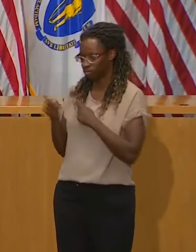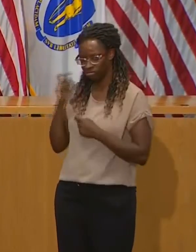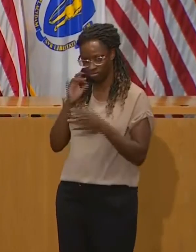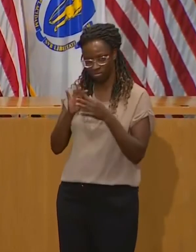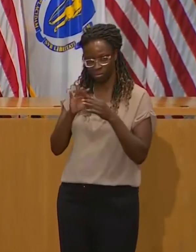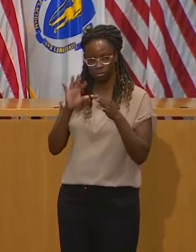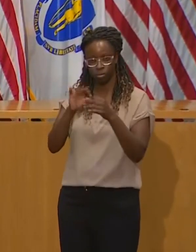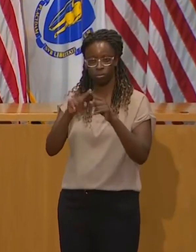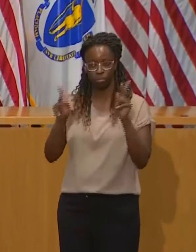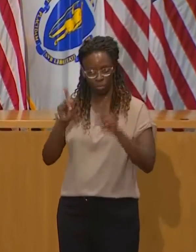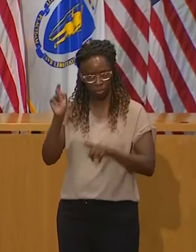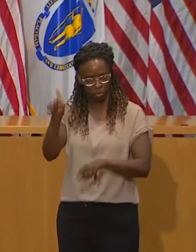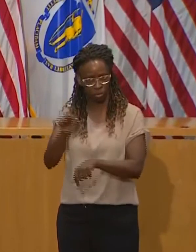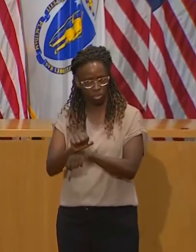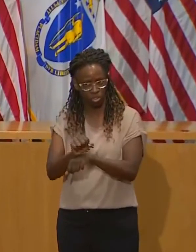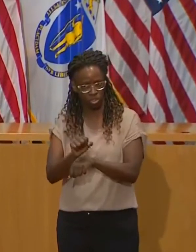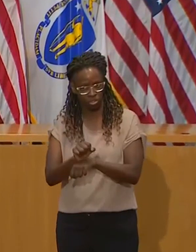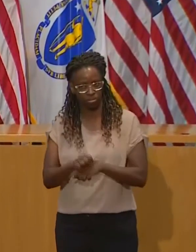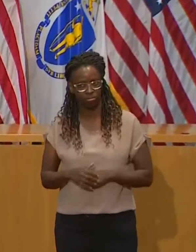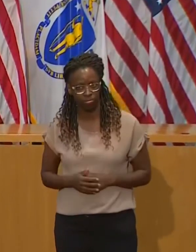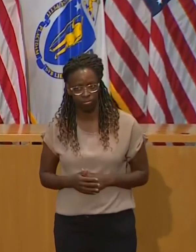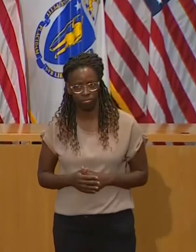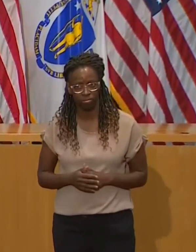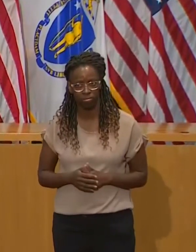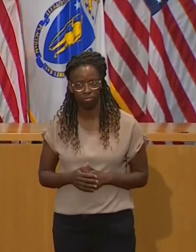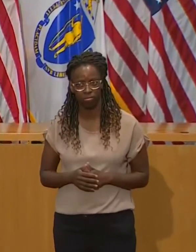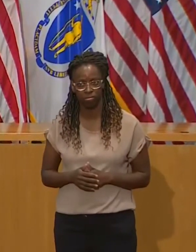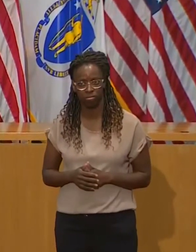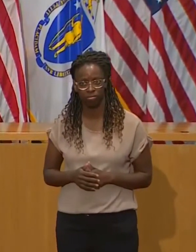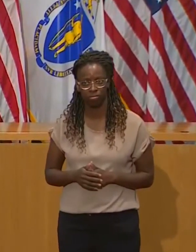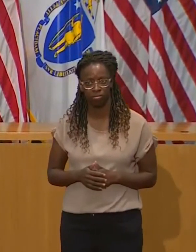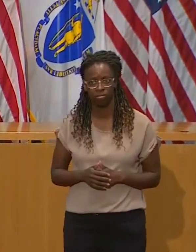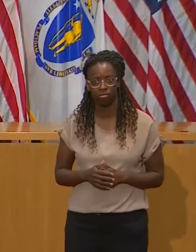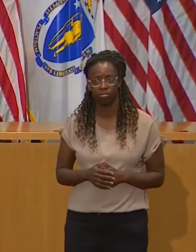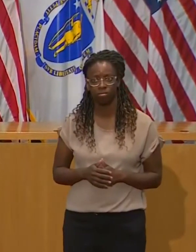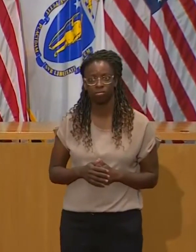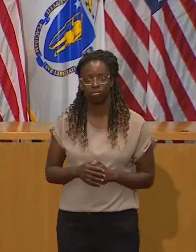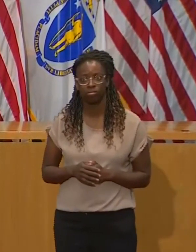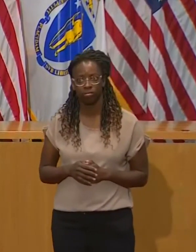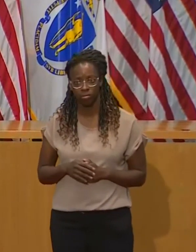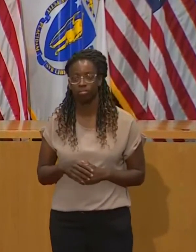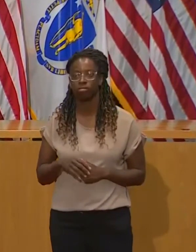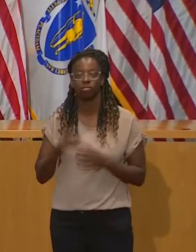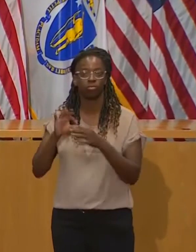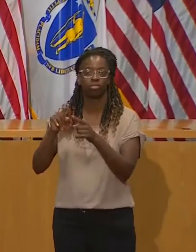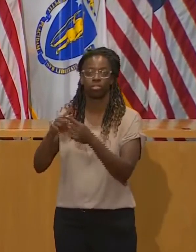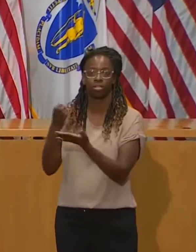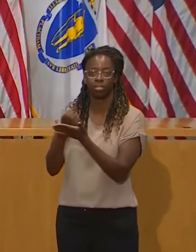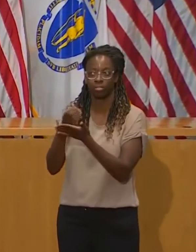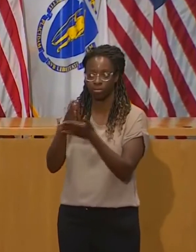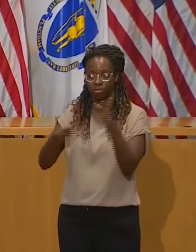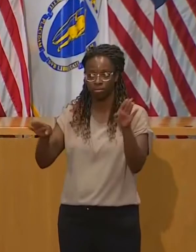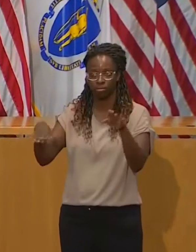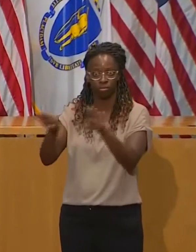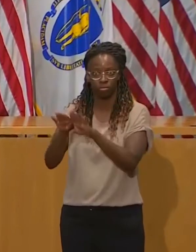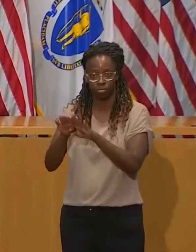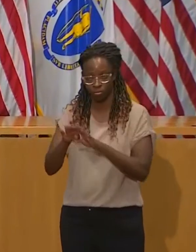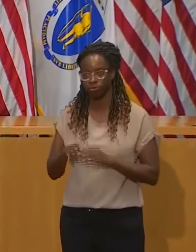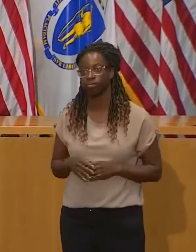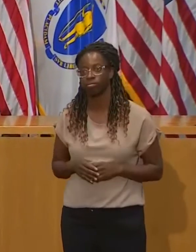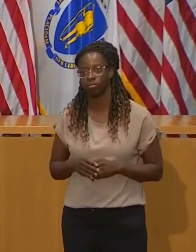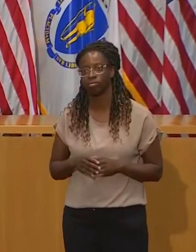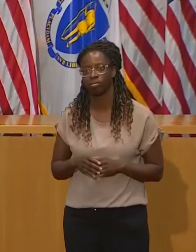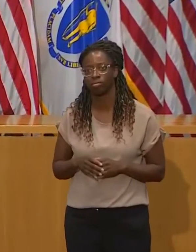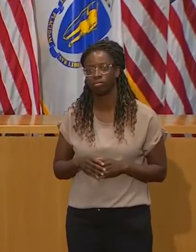economy. But with cases surging nationally as well as in the state, how bad does it have to get if